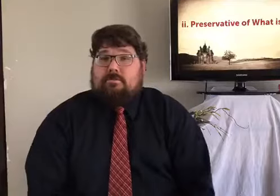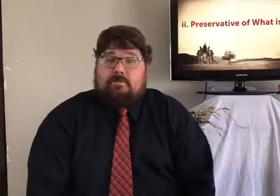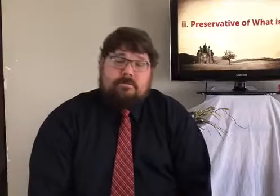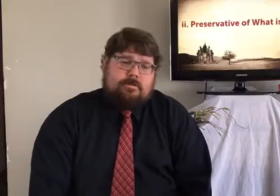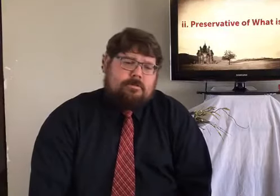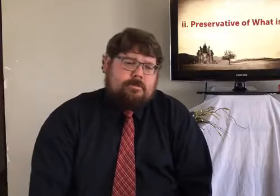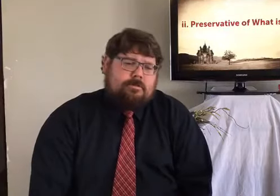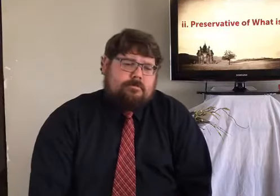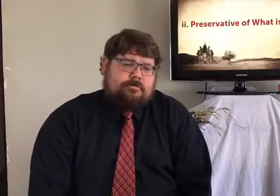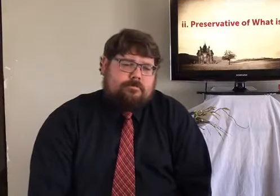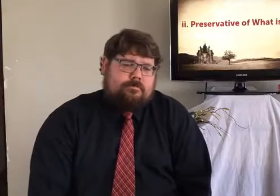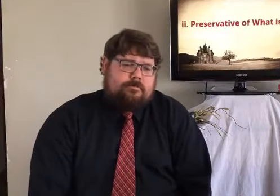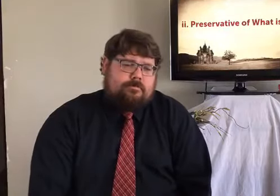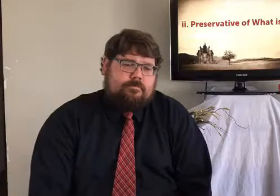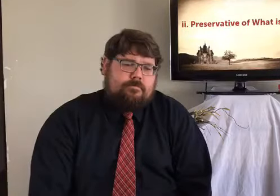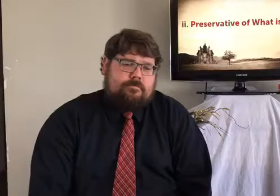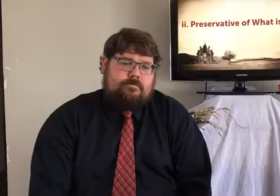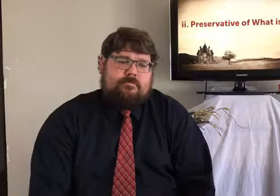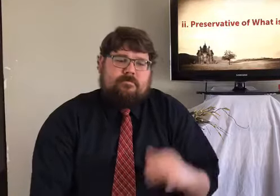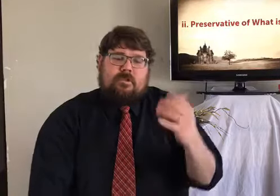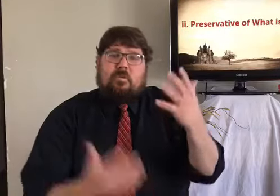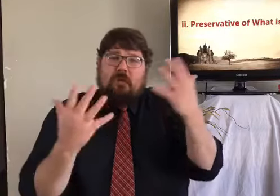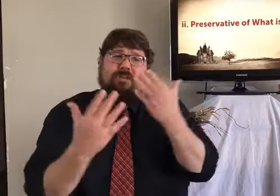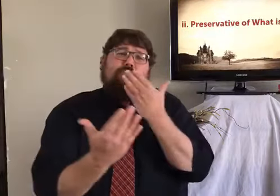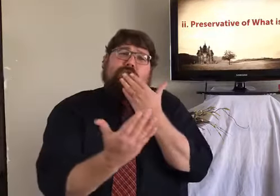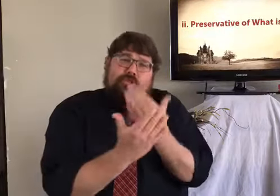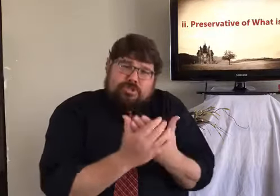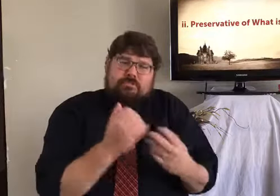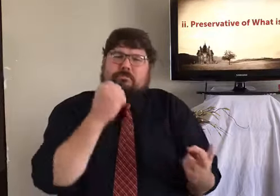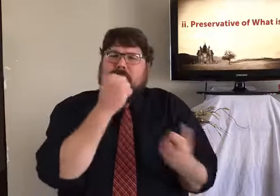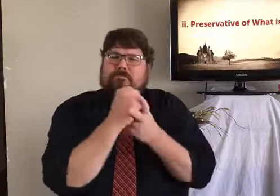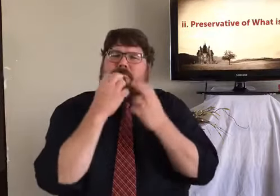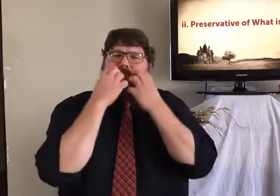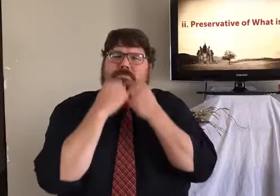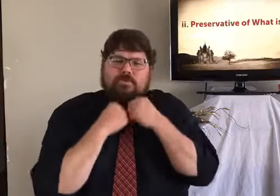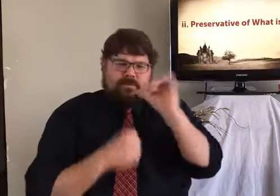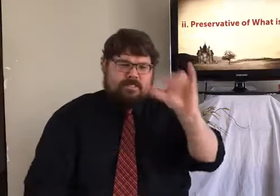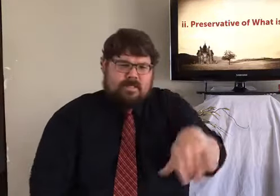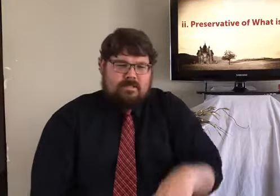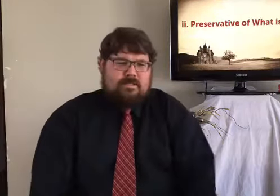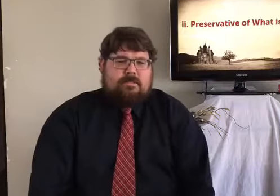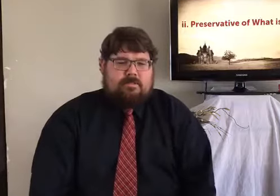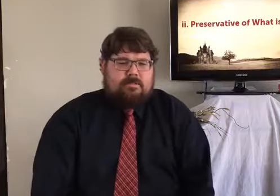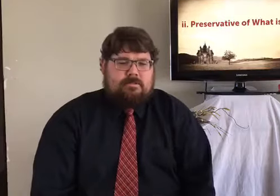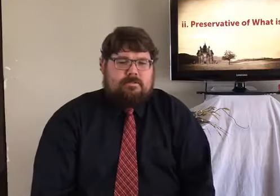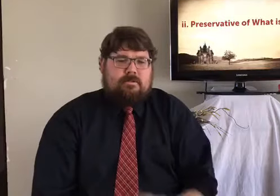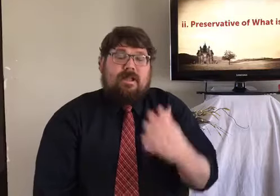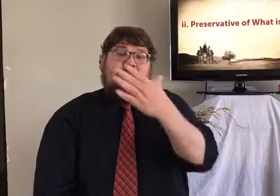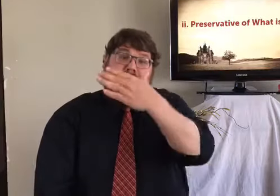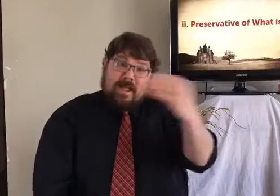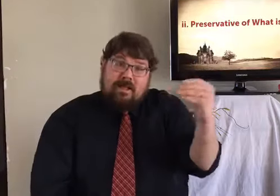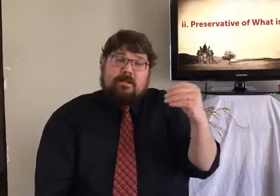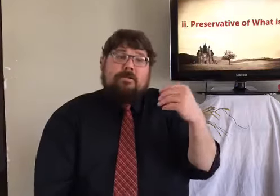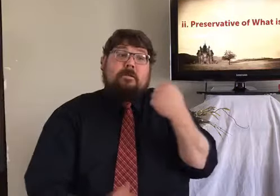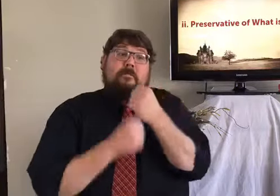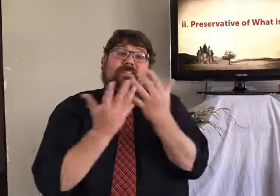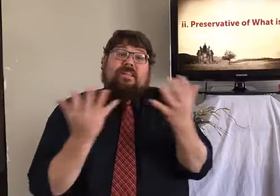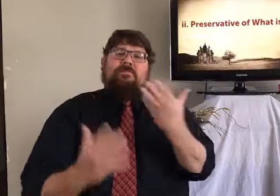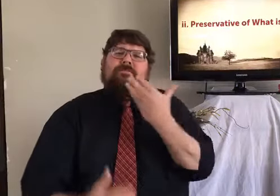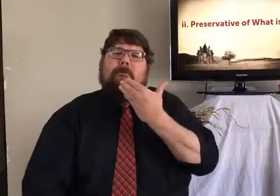It leaves it up to the person to make the choice whether they're going to be a follower of Christ or not. So, salt preserves